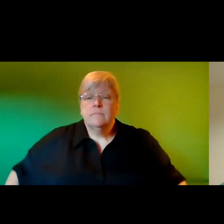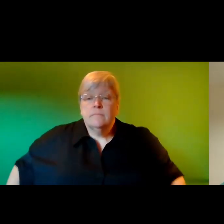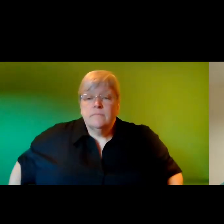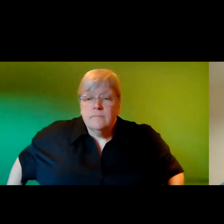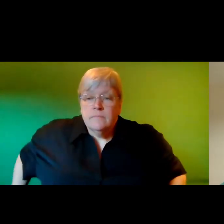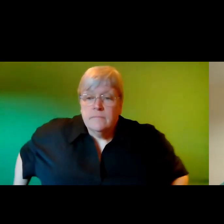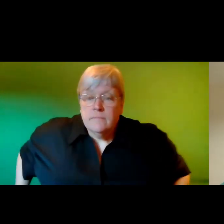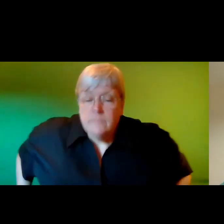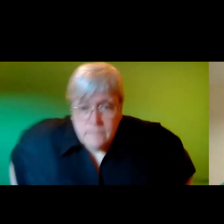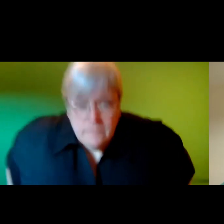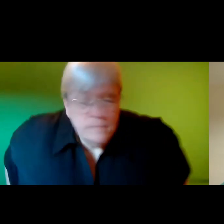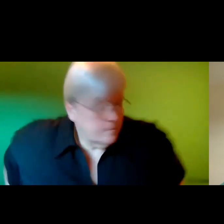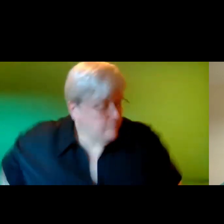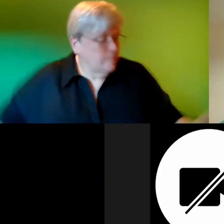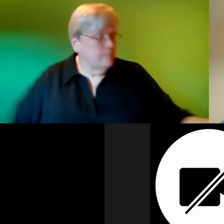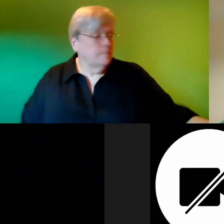what's wrong